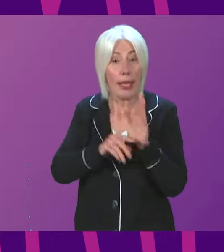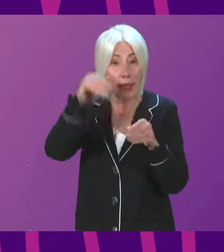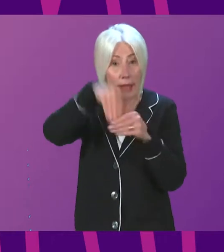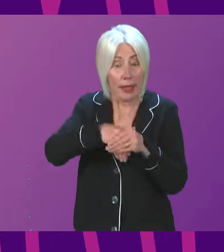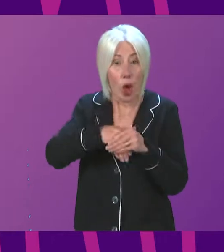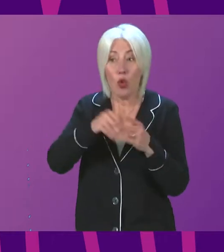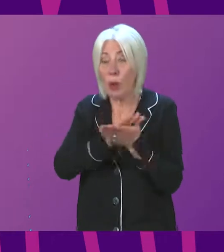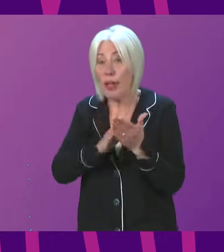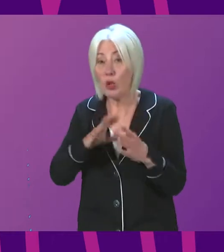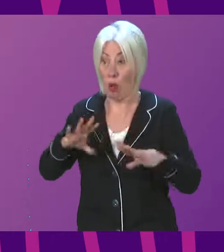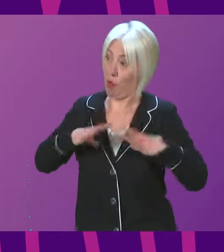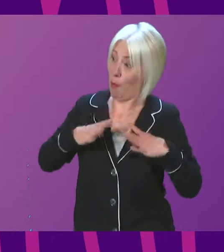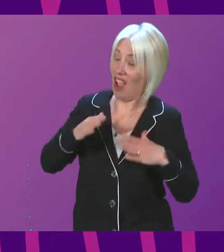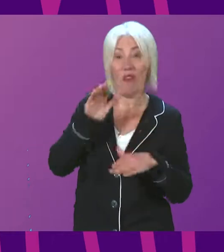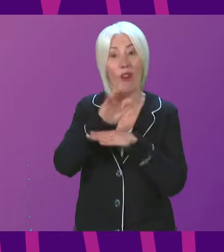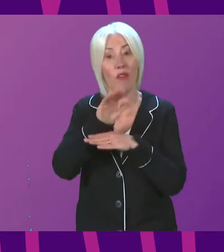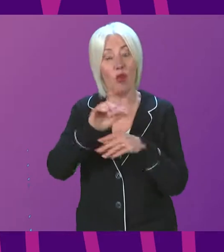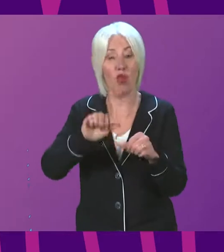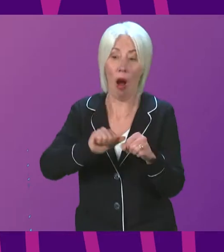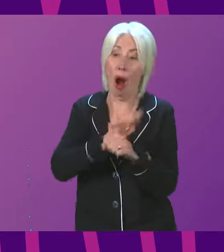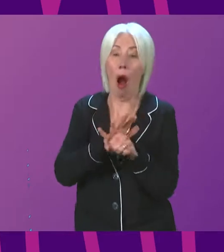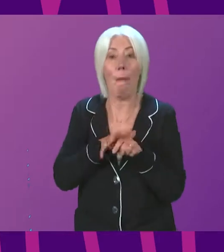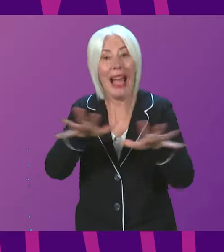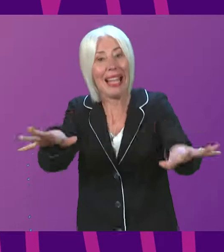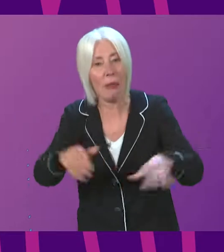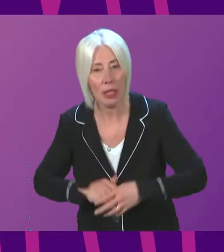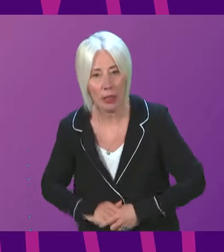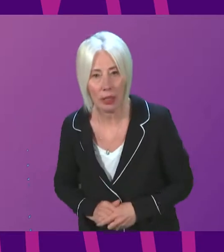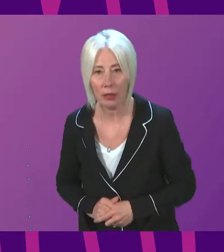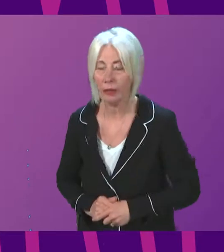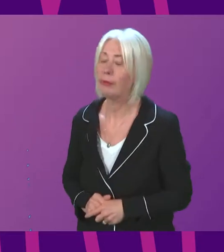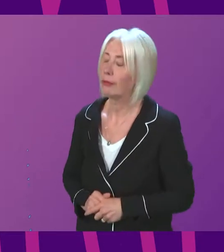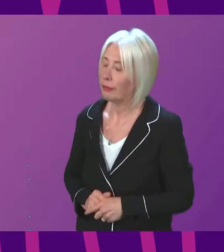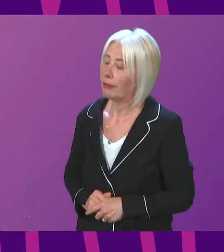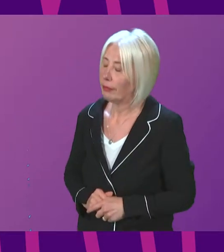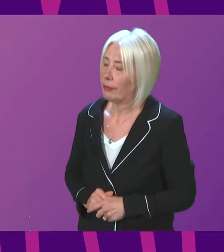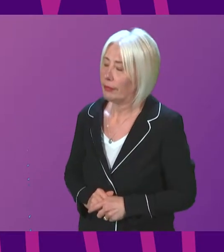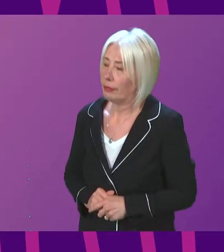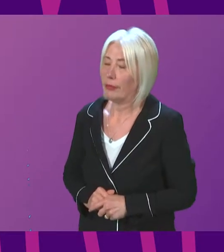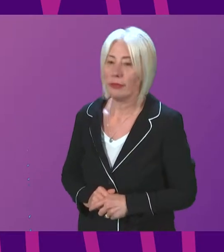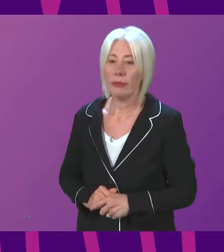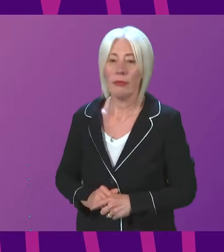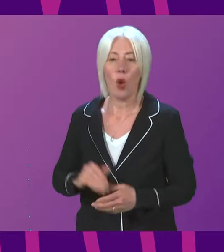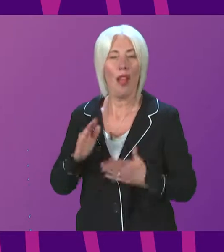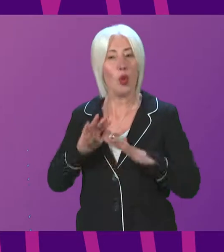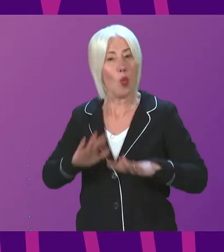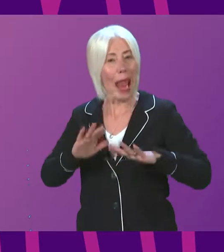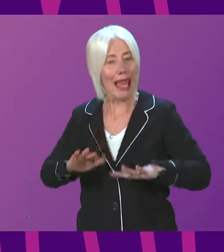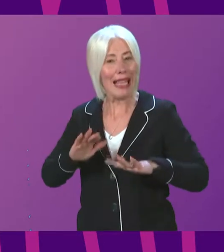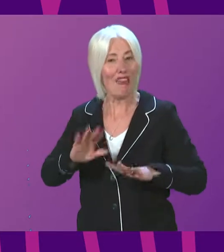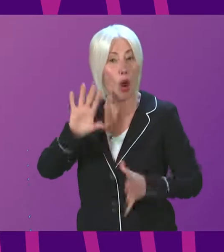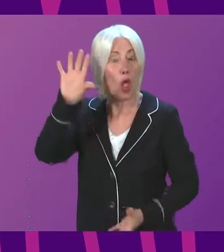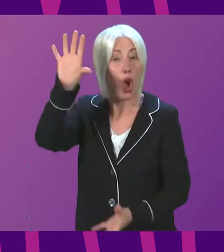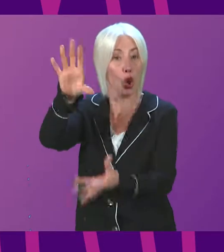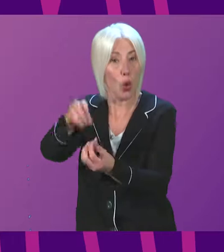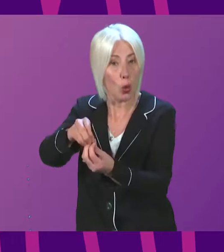prepared for future pandemics. The Cabinet Secretary. We will essentially have to await the conclusions